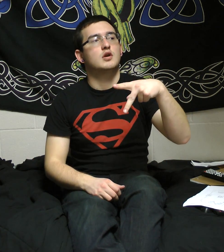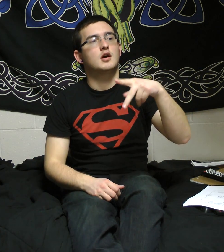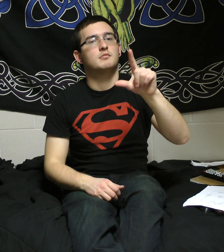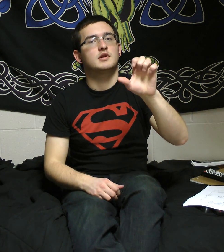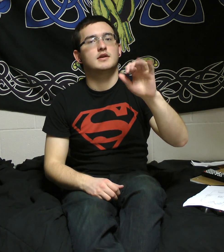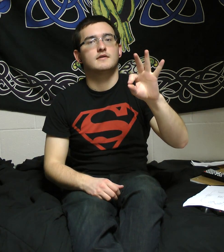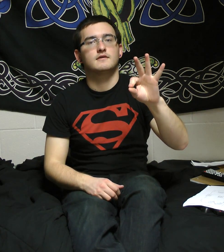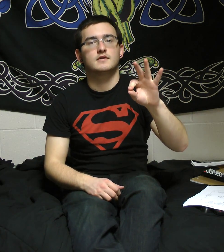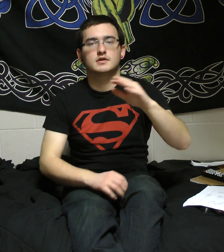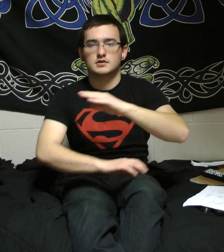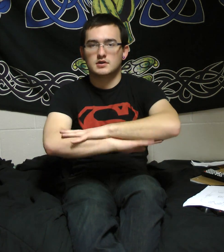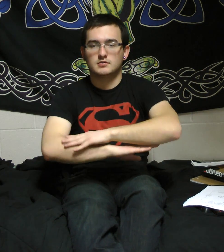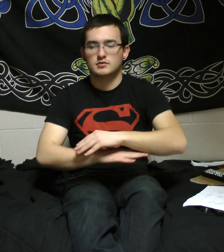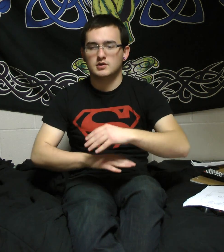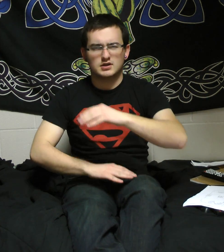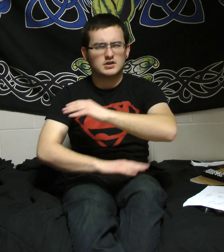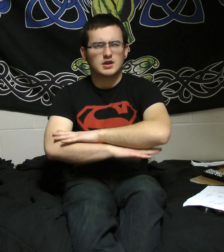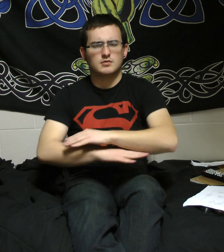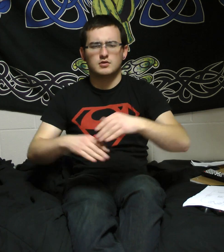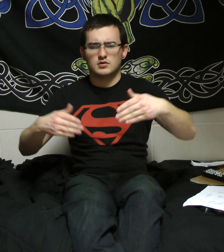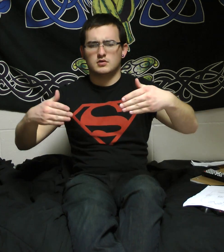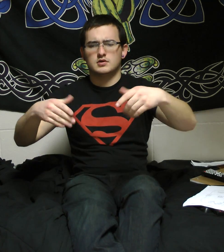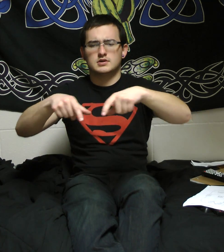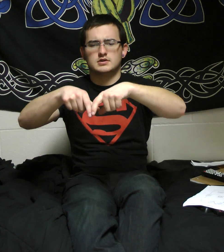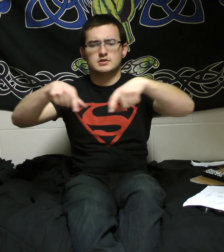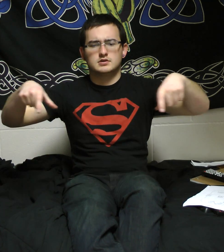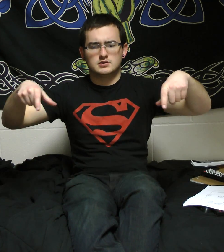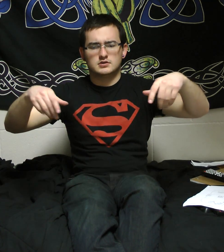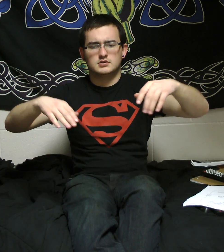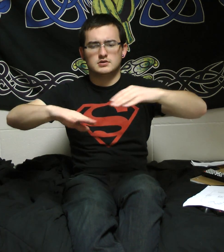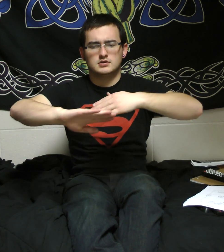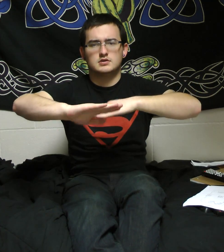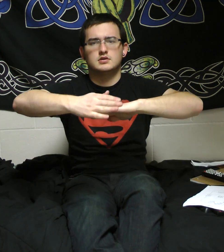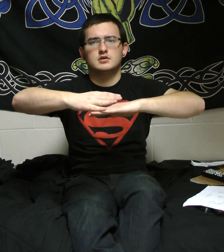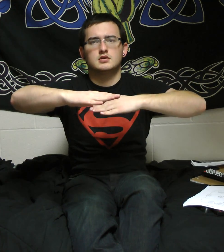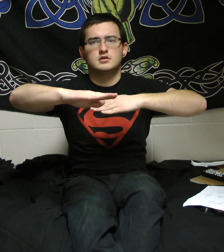You're a long-winded world Waiting someone like dream miss I world